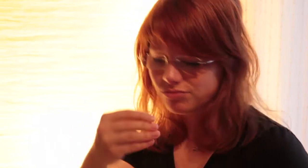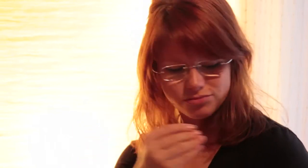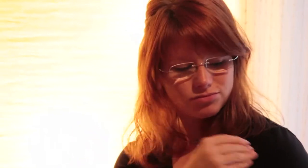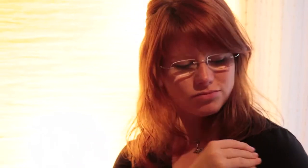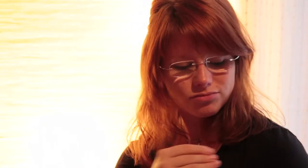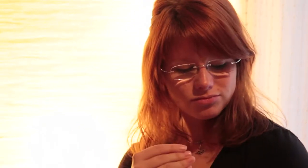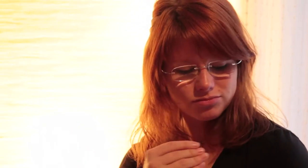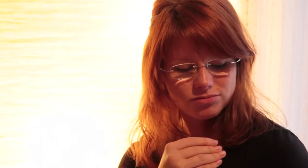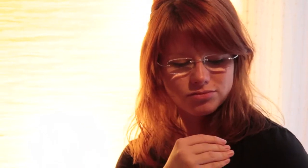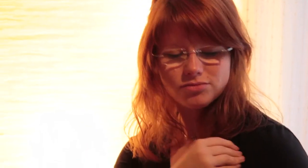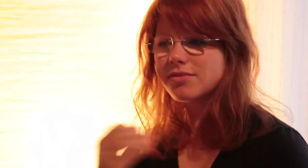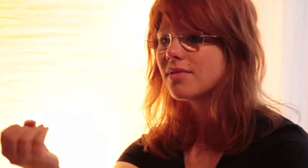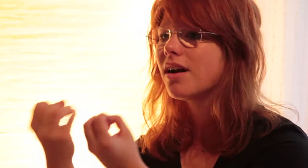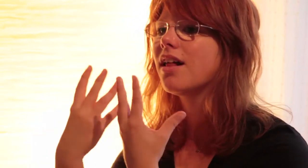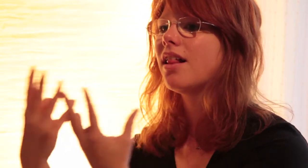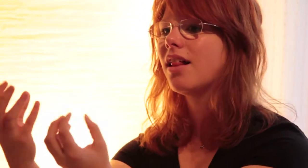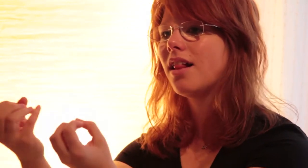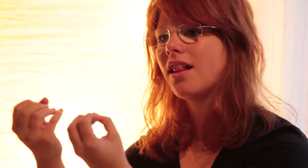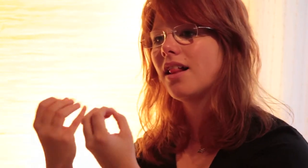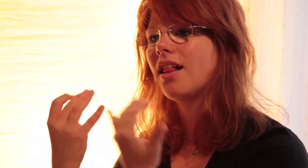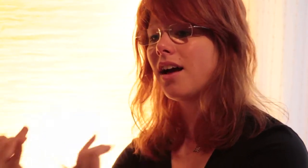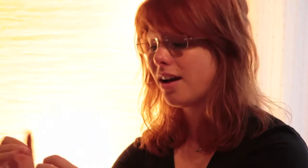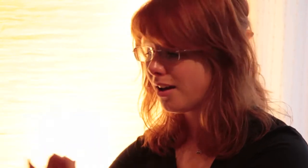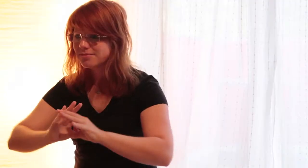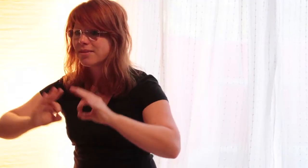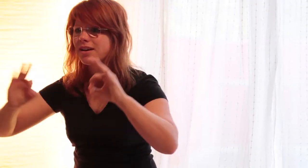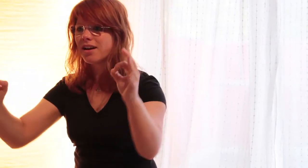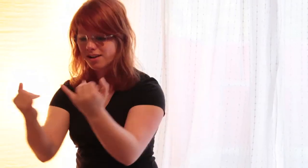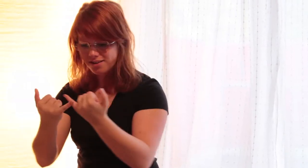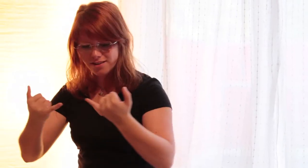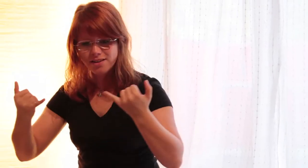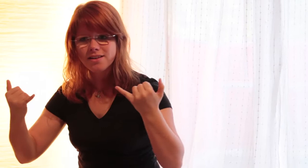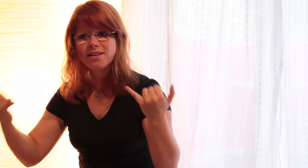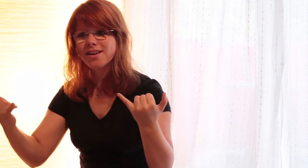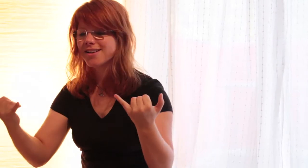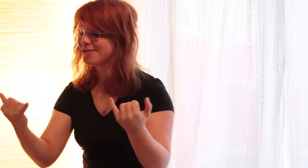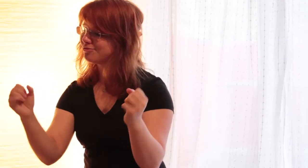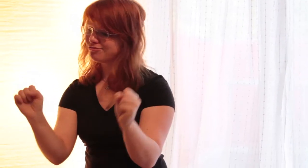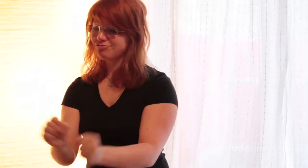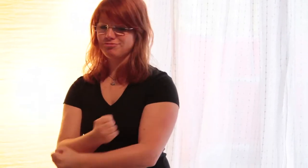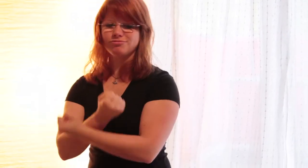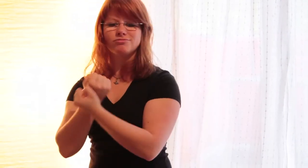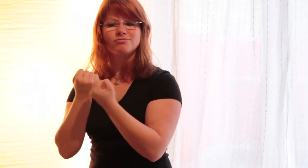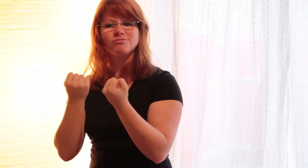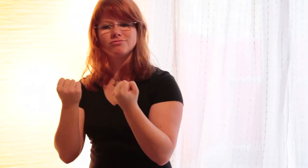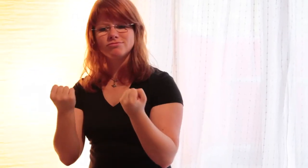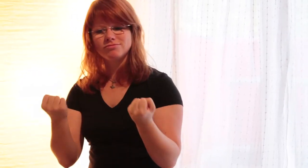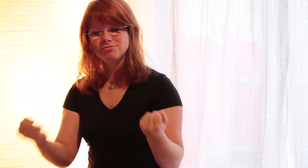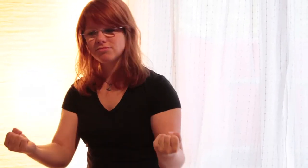me how could it be any better than this